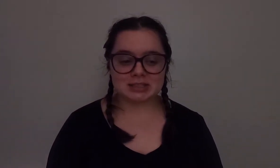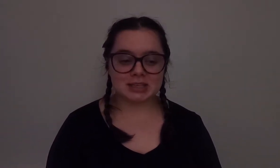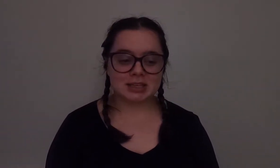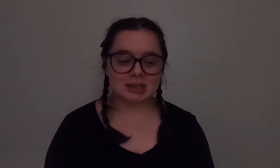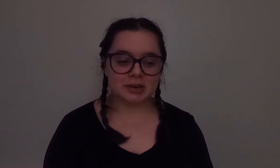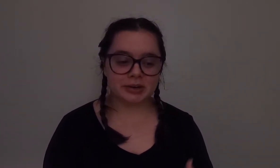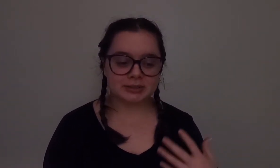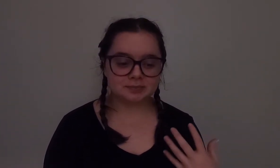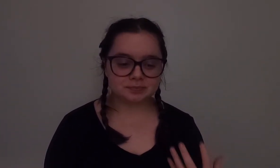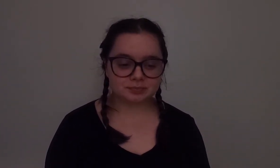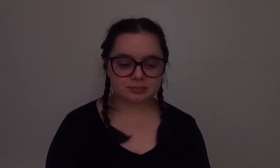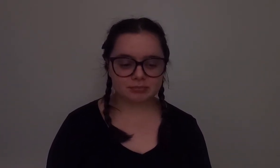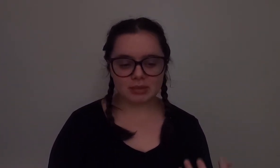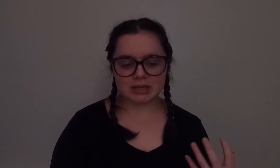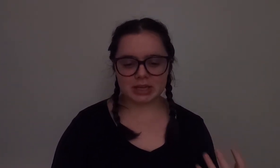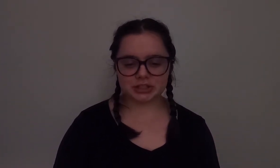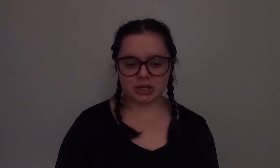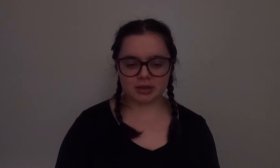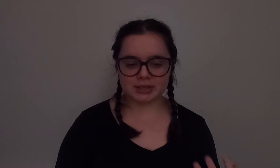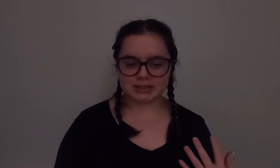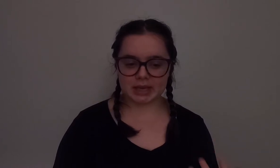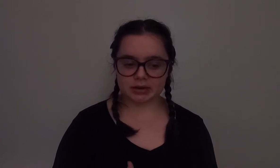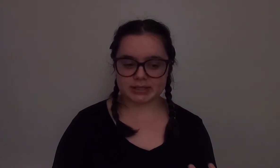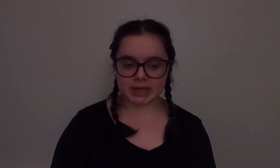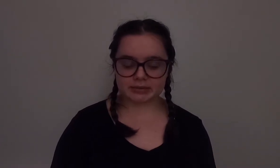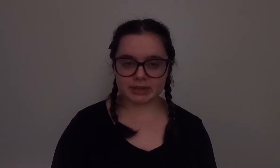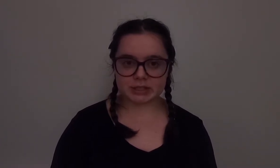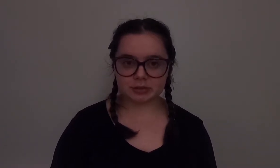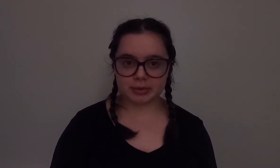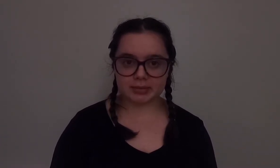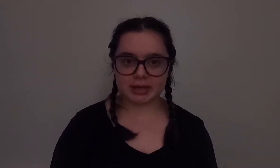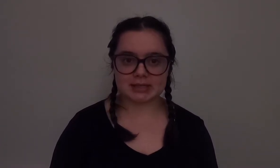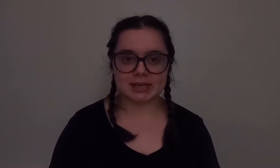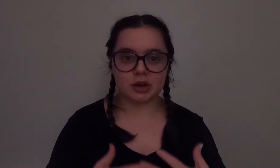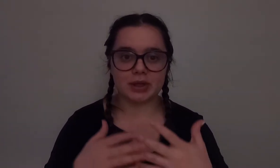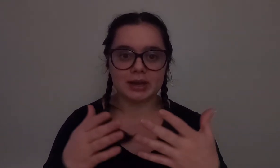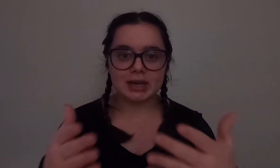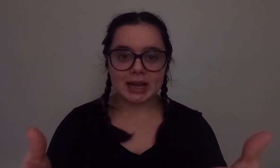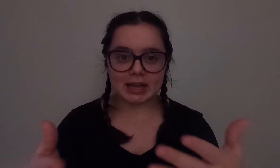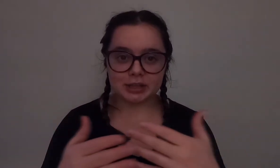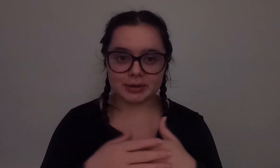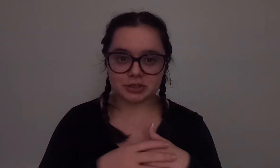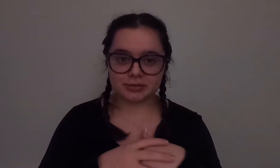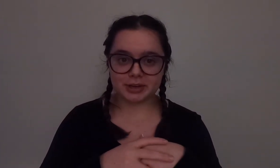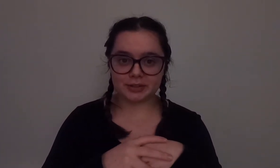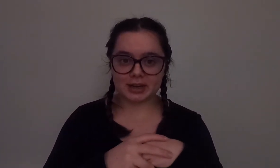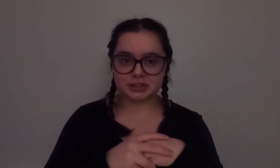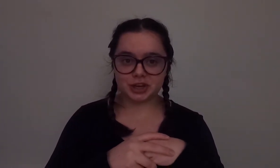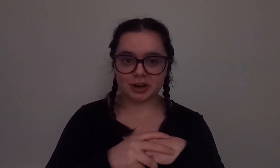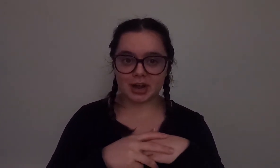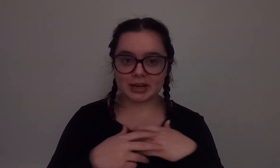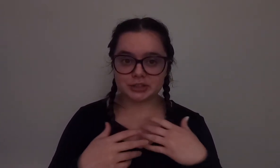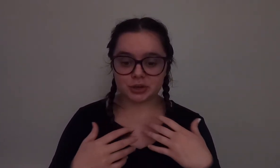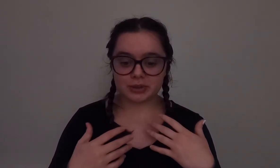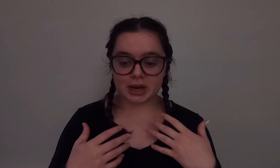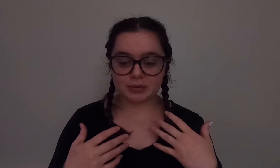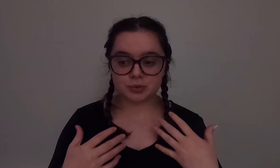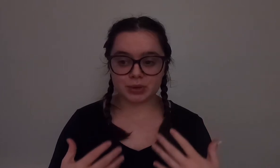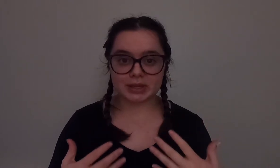touching on the scary side of things for me because I know that in the original video that I shared I showed that I was really